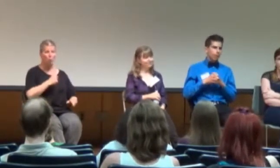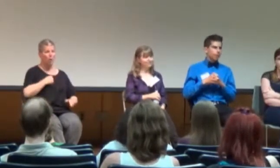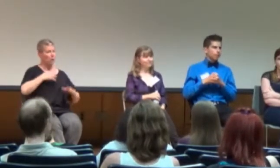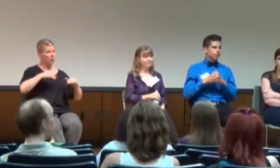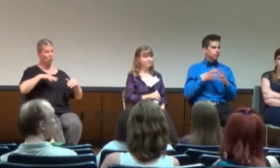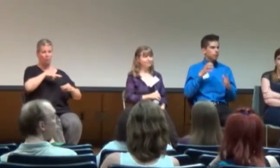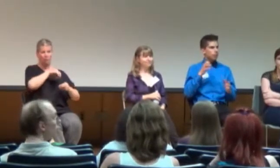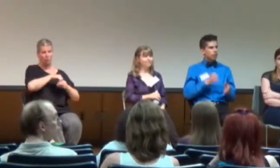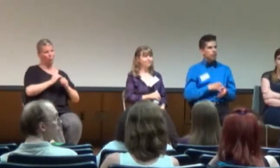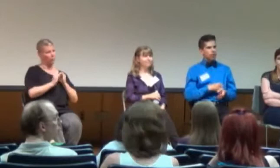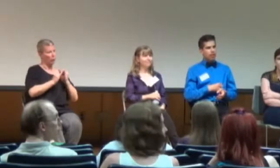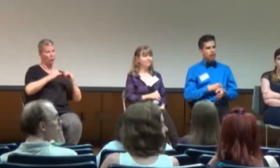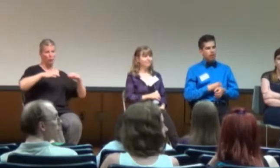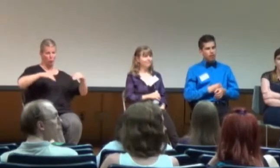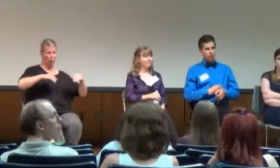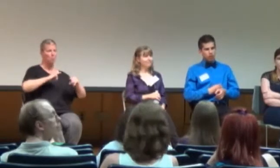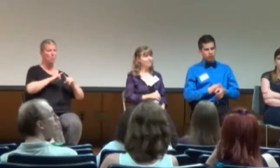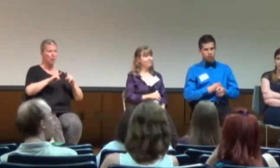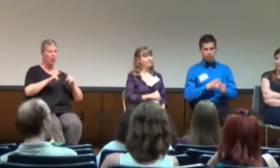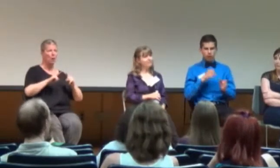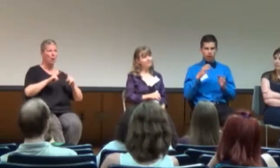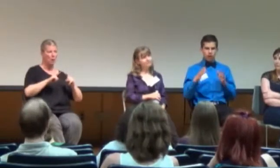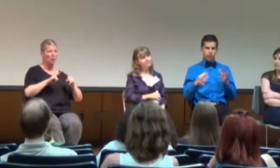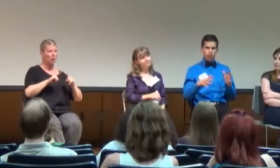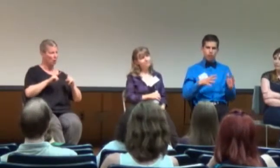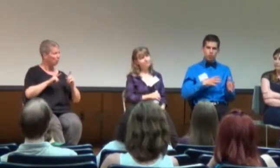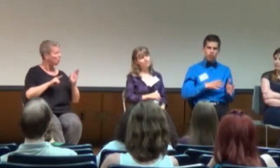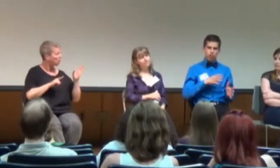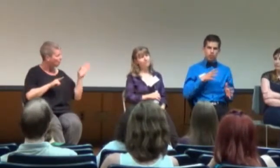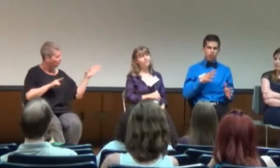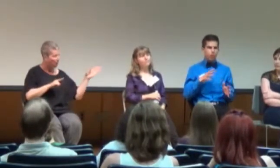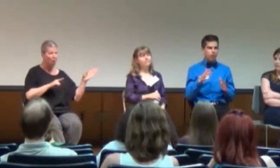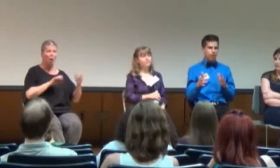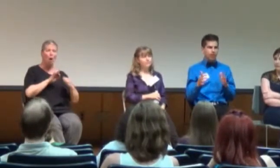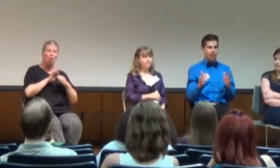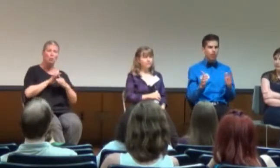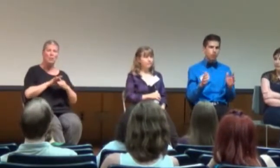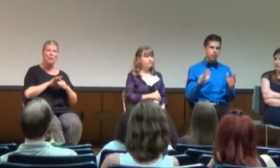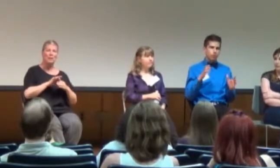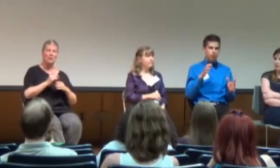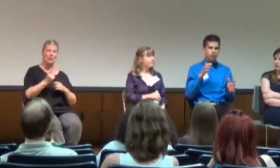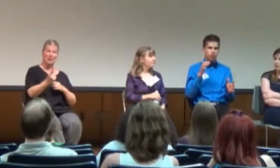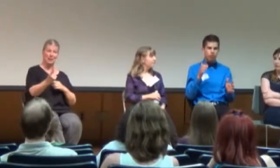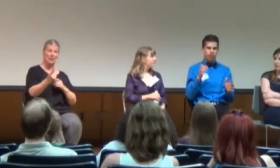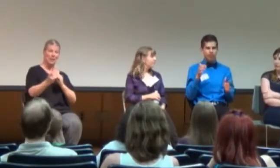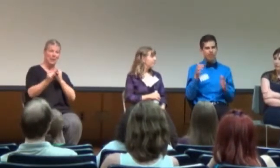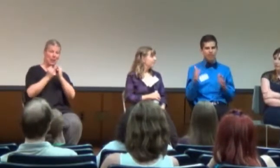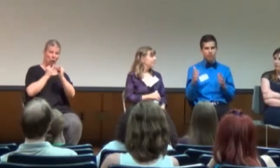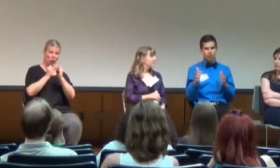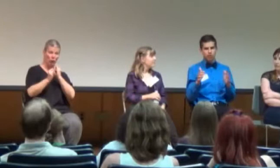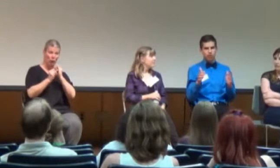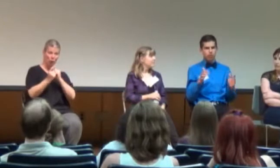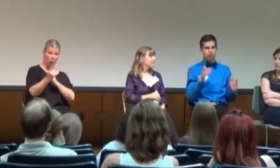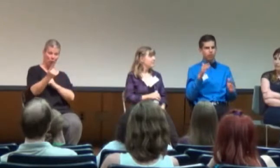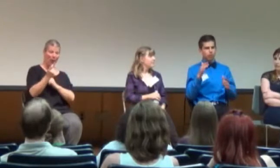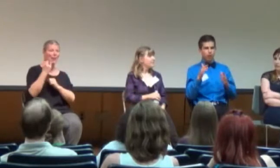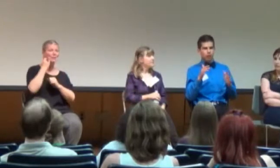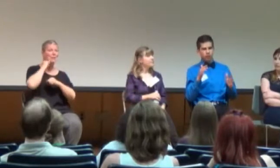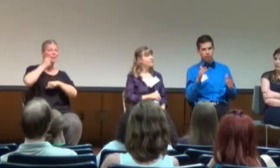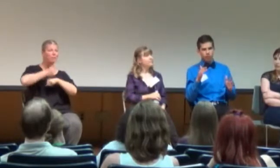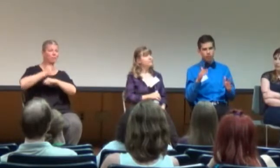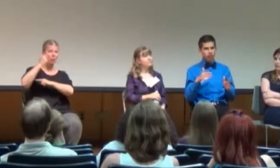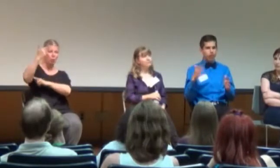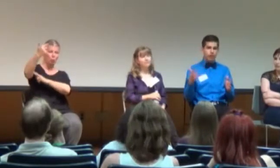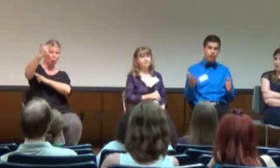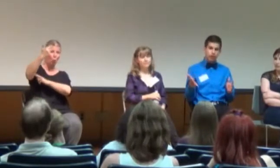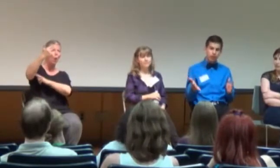Um, the, as far as uncomfortable questions go, if the interview is pre-recorded, that's excellent, because you can say, well, I